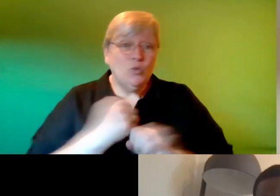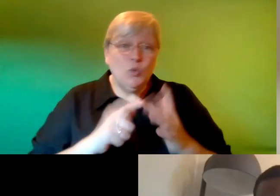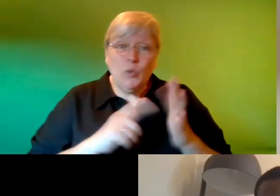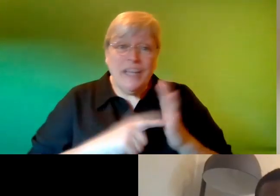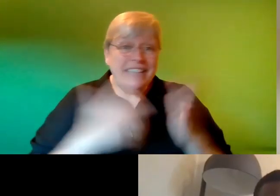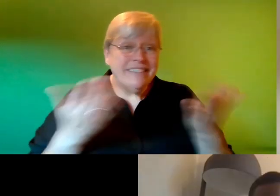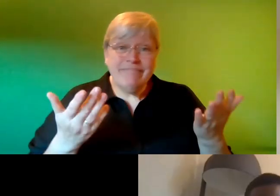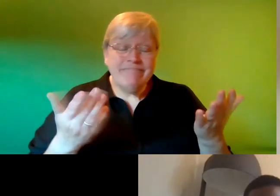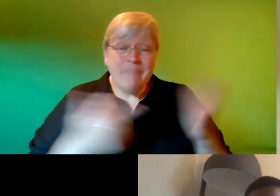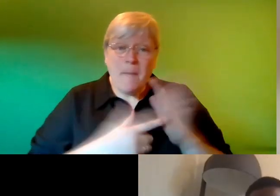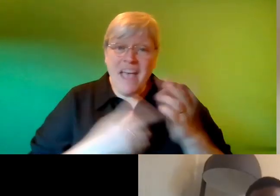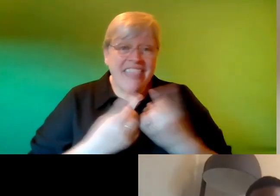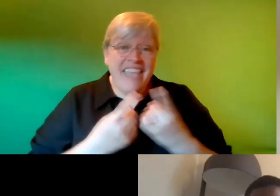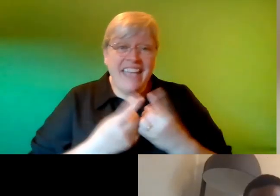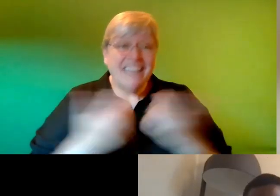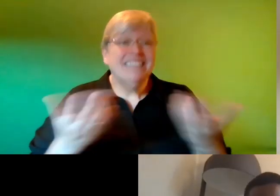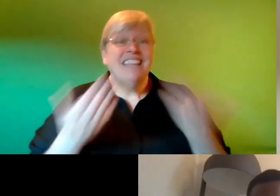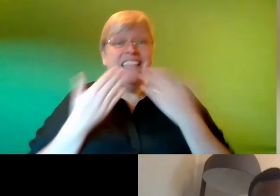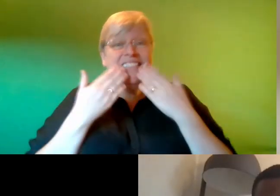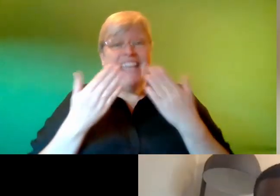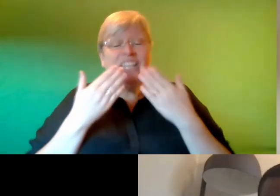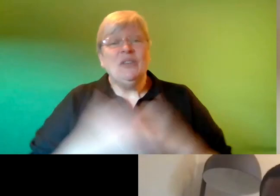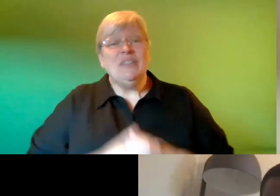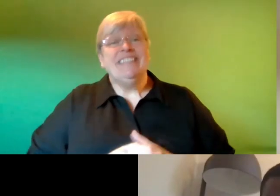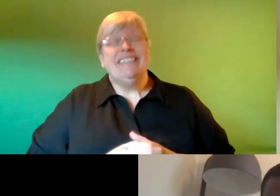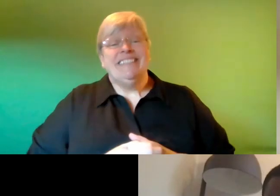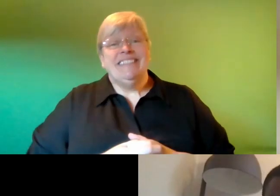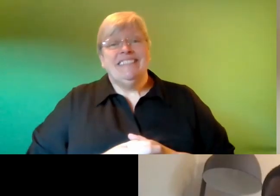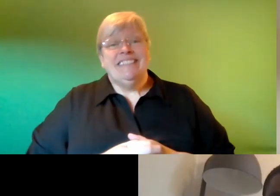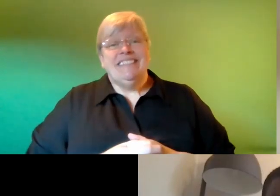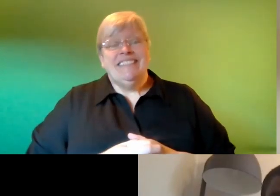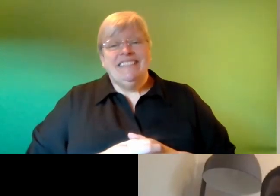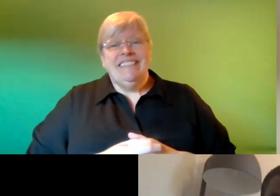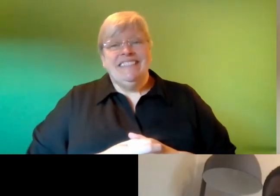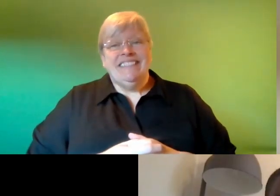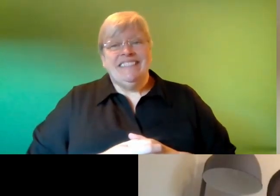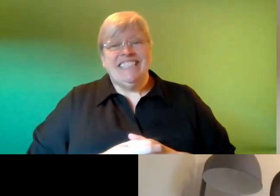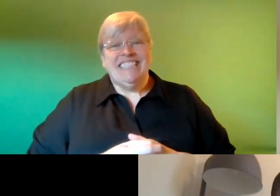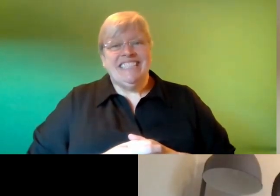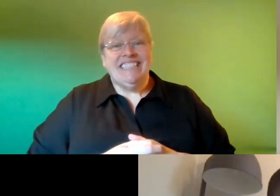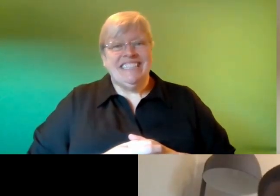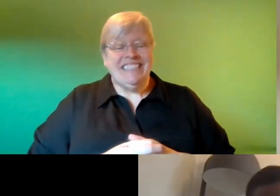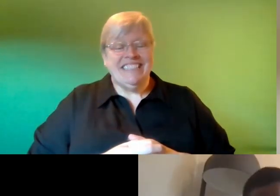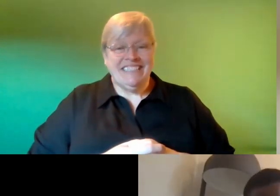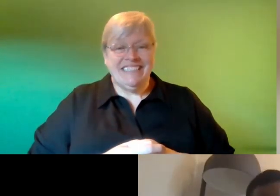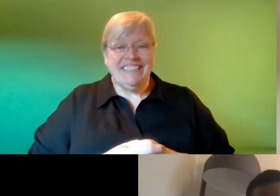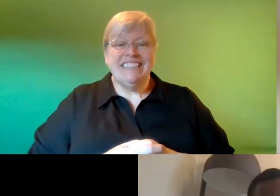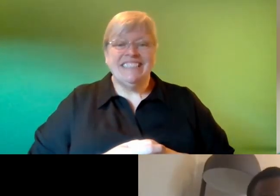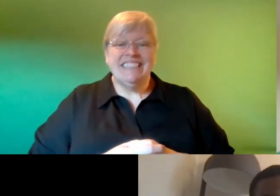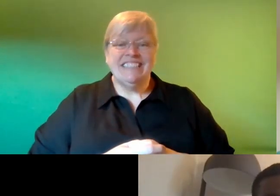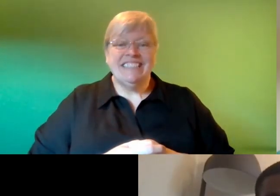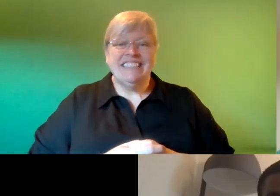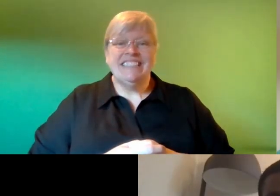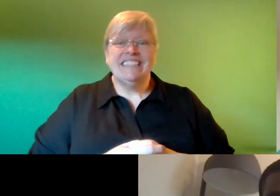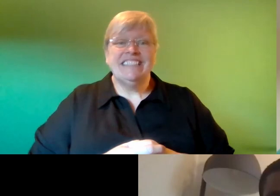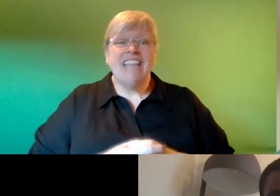that's the main thing and yeah again thank you dr lynch for pushing us yeah super uh so i've got